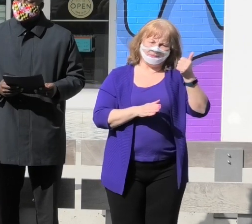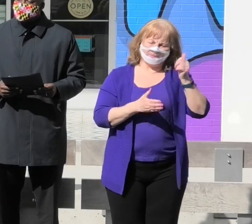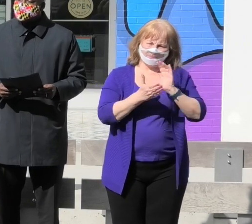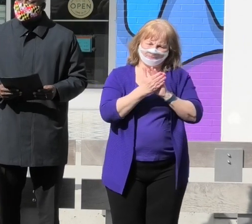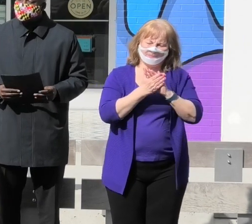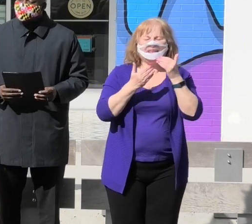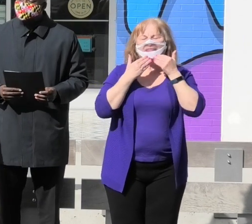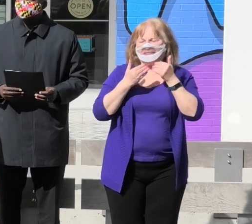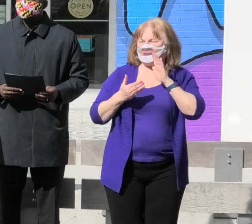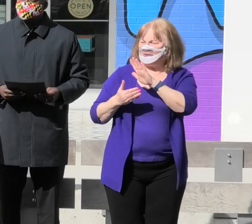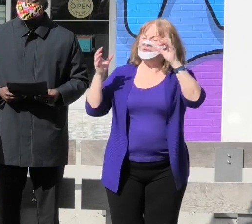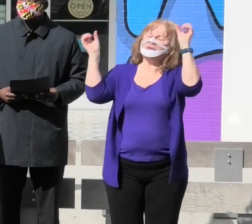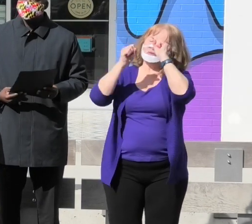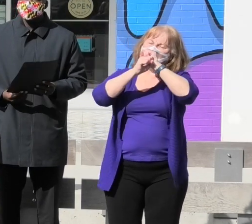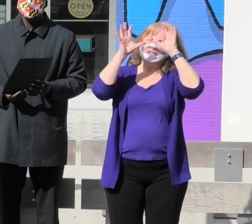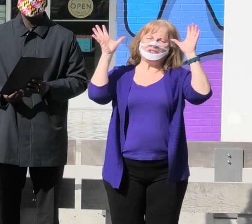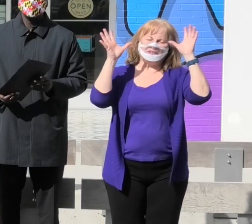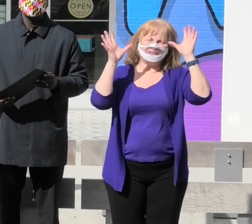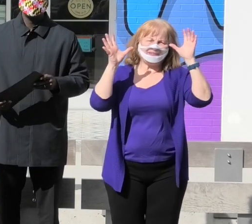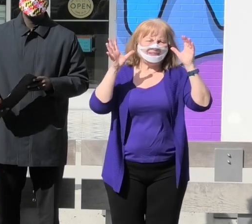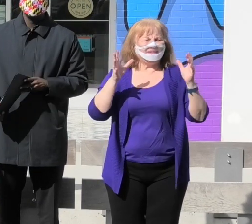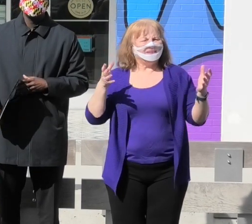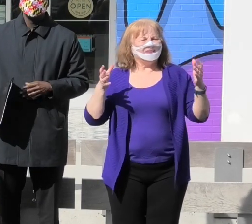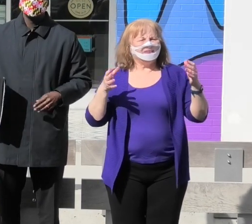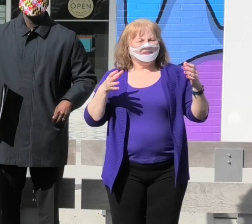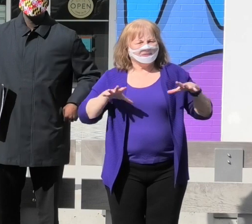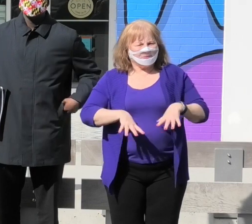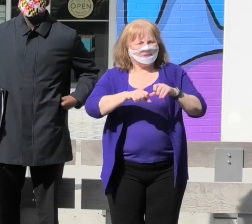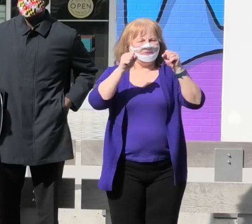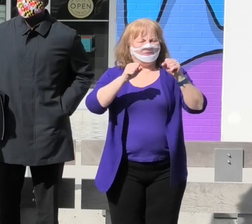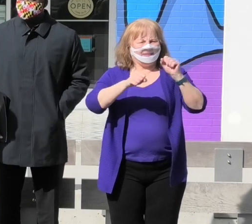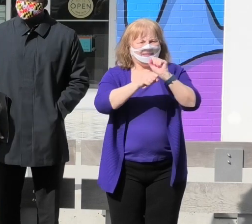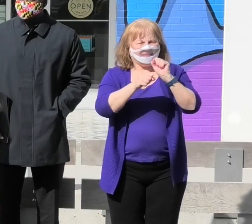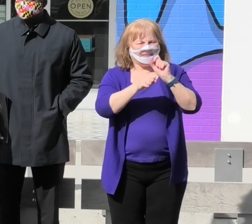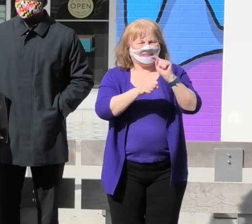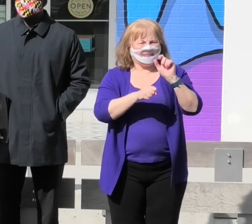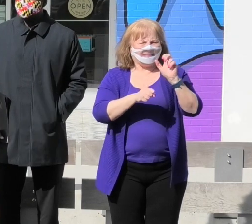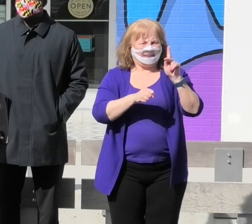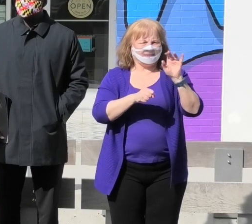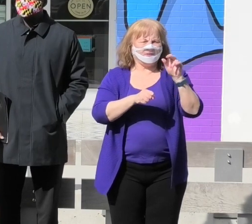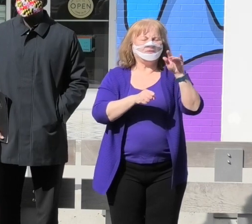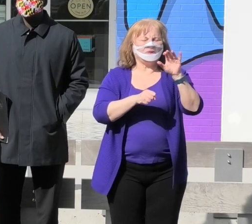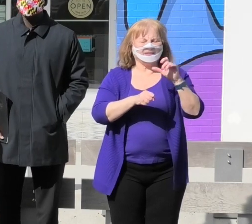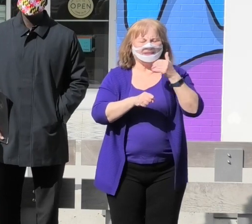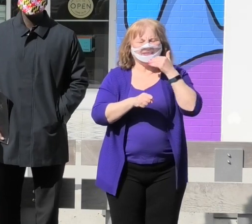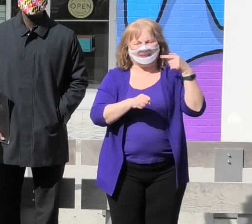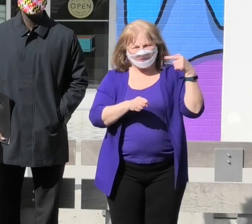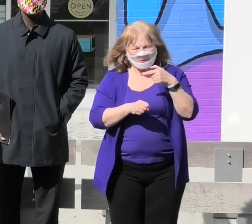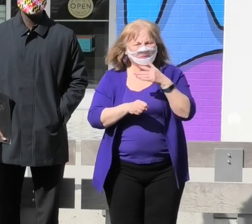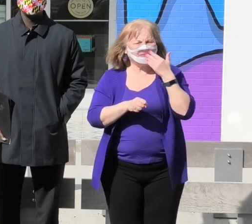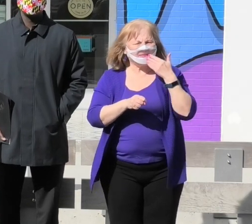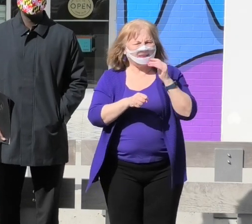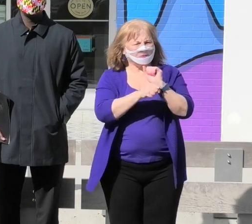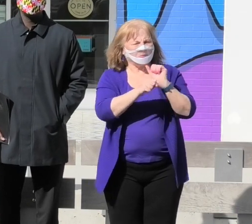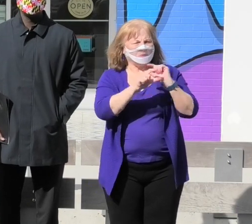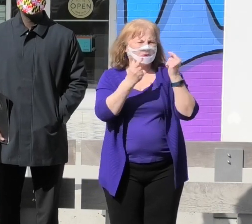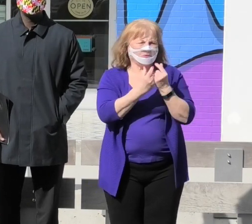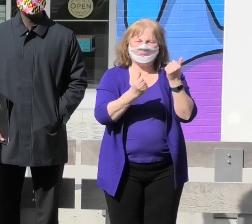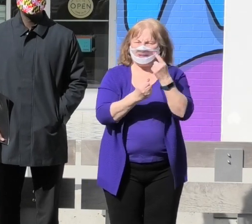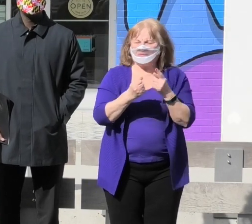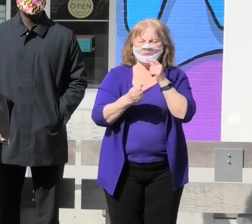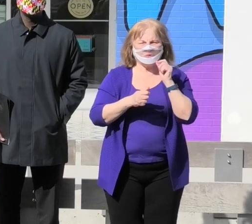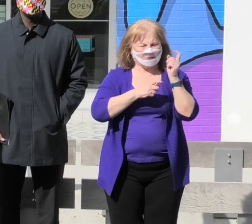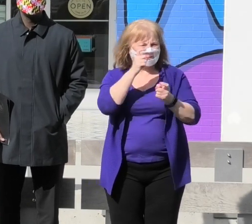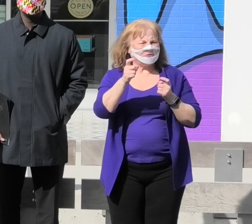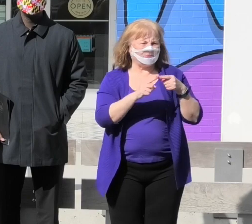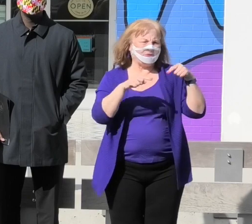Thank you for your vision to convene this task force, and I personally thank you and I want to thank the work group and everyone that